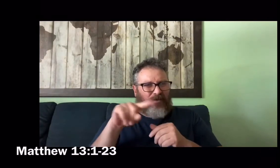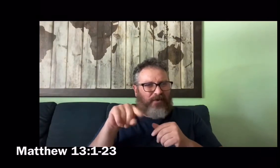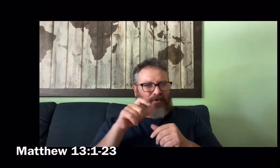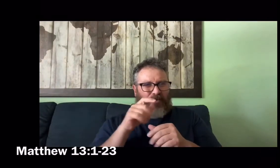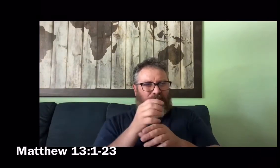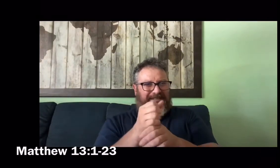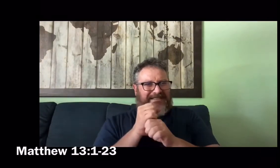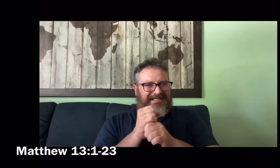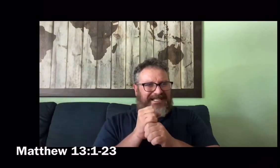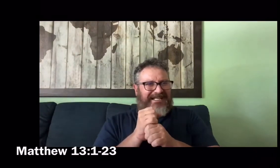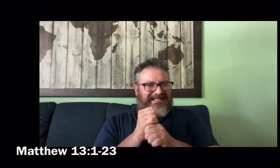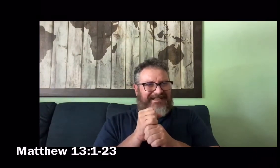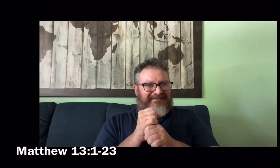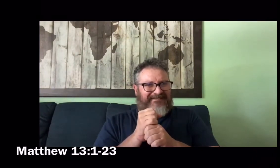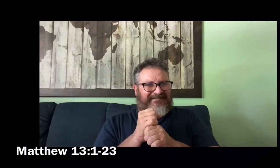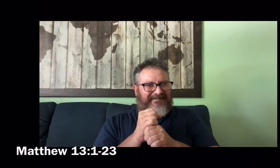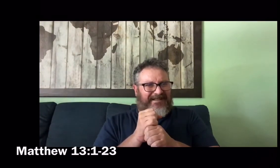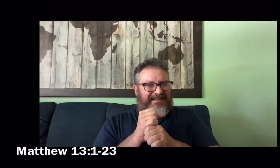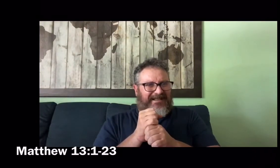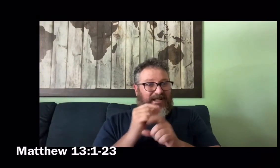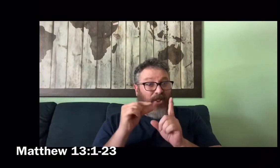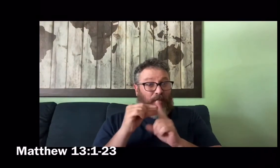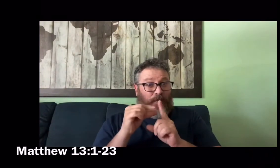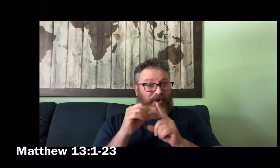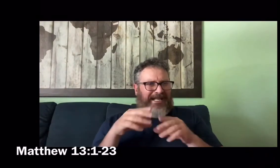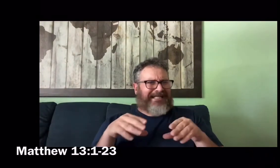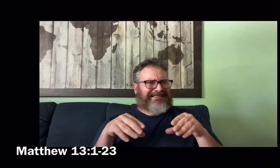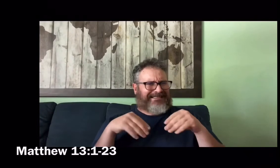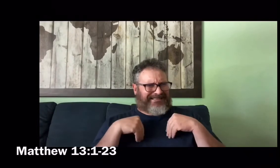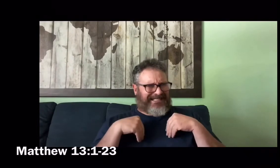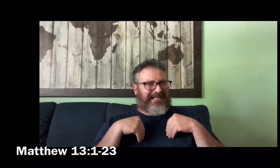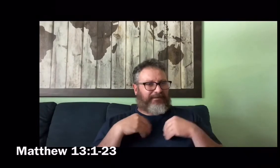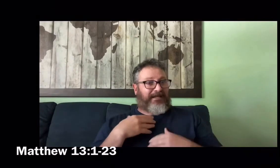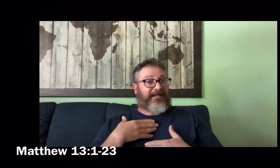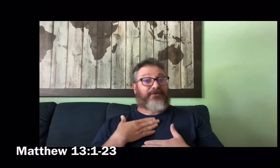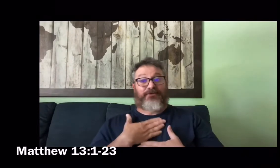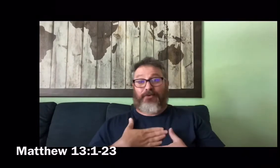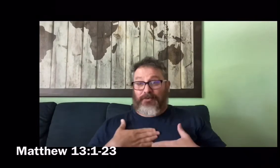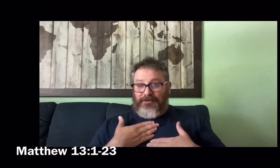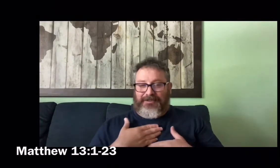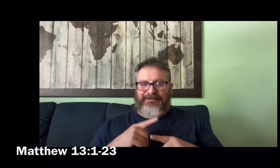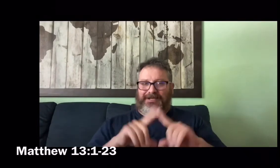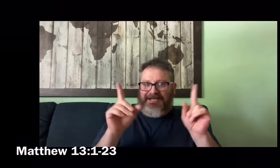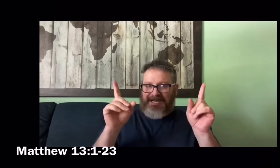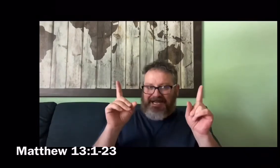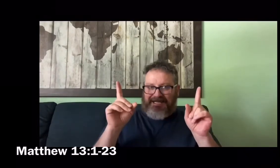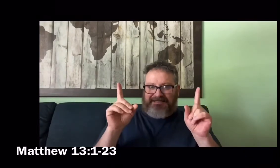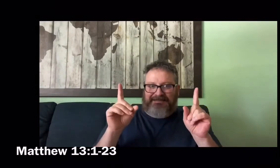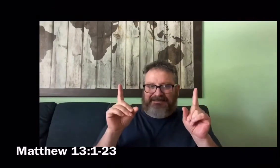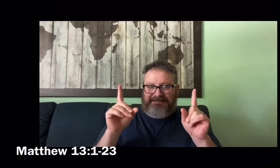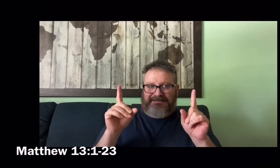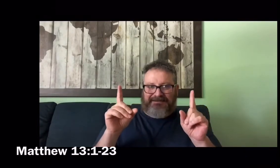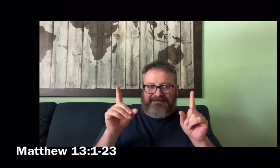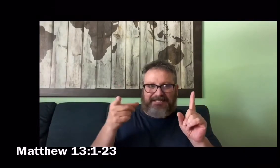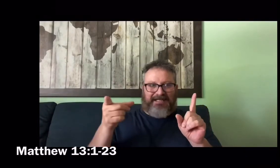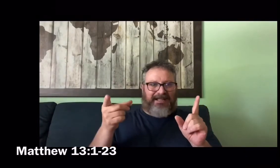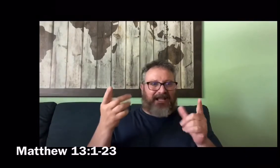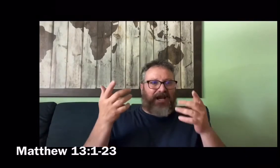ground is the one who hears the word and receives it at once with joy